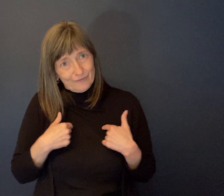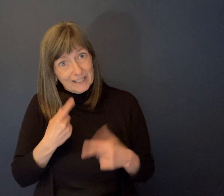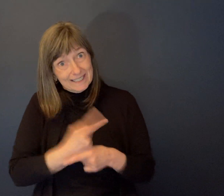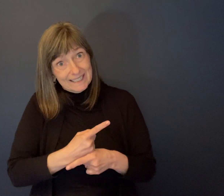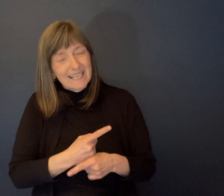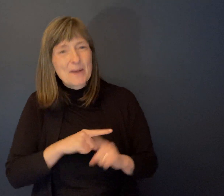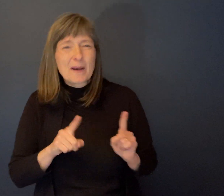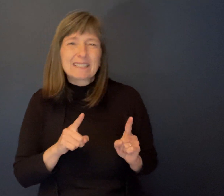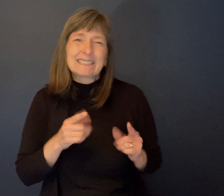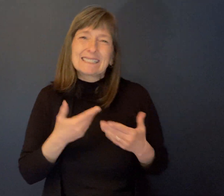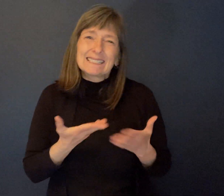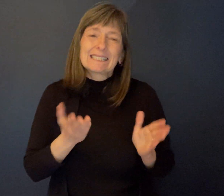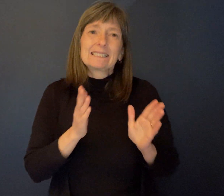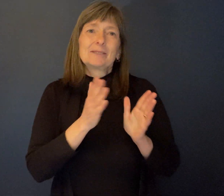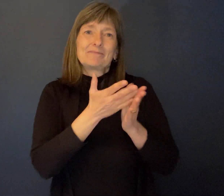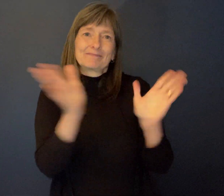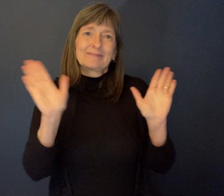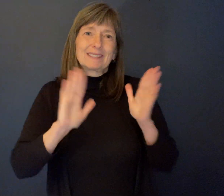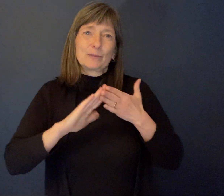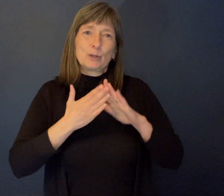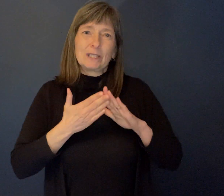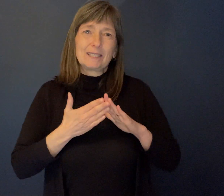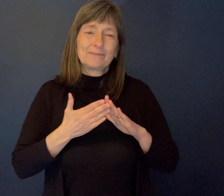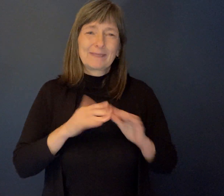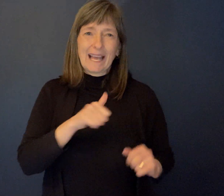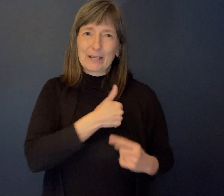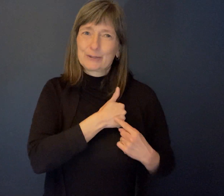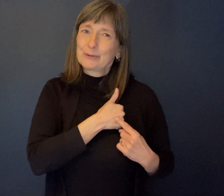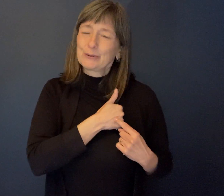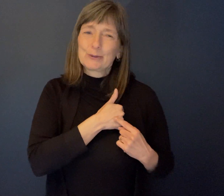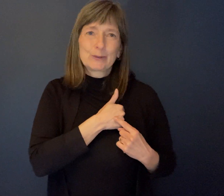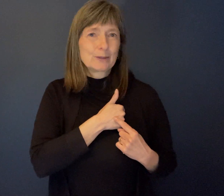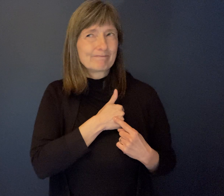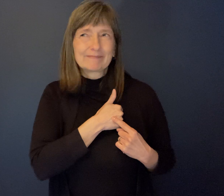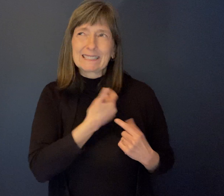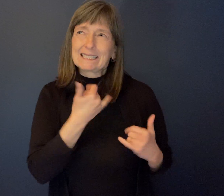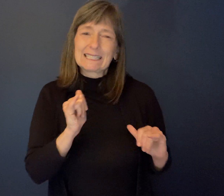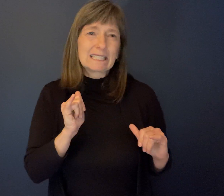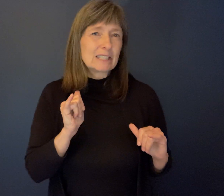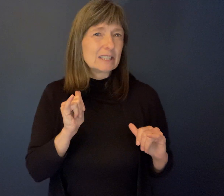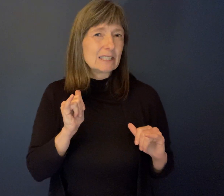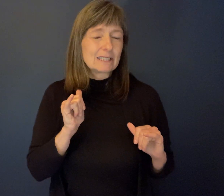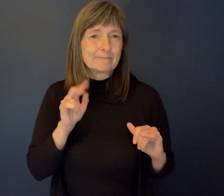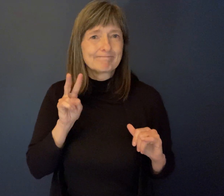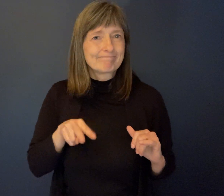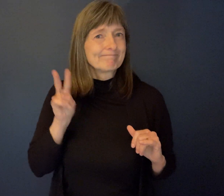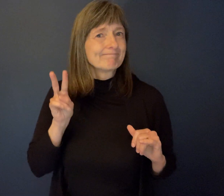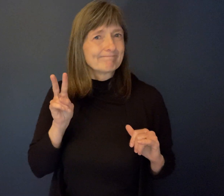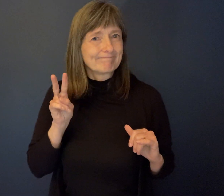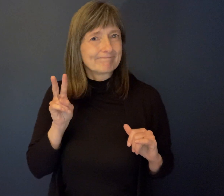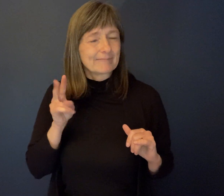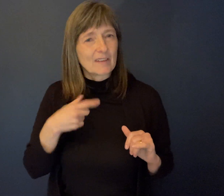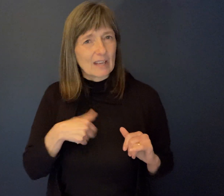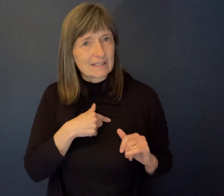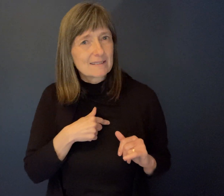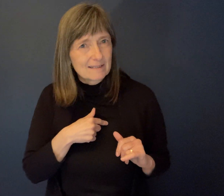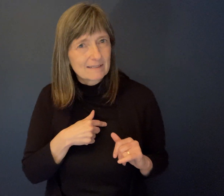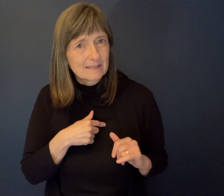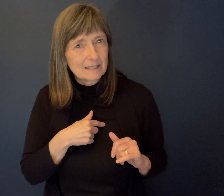attitudes, I think were so pervasive and judgmental to us. And it, uh, it became really